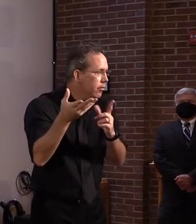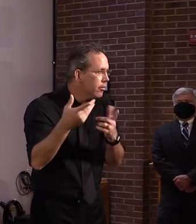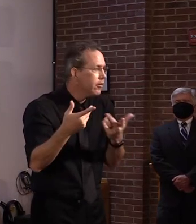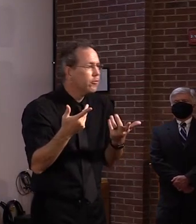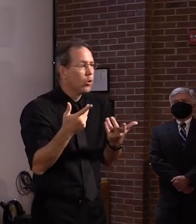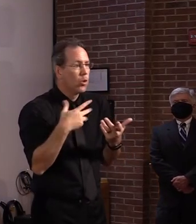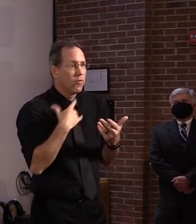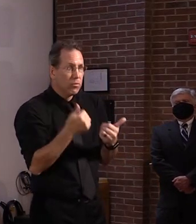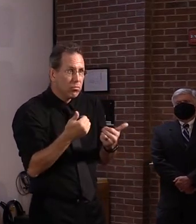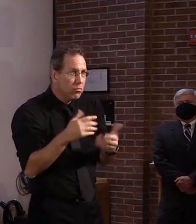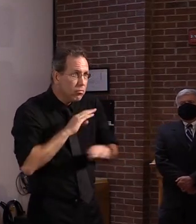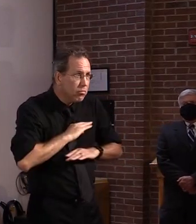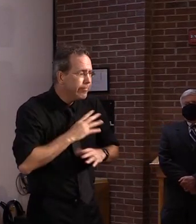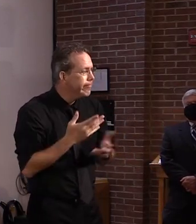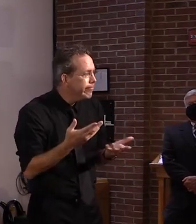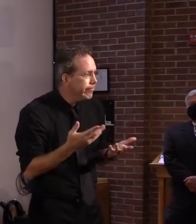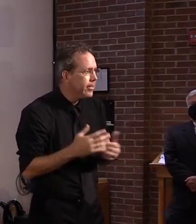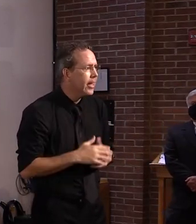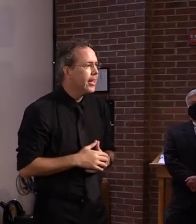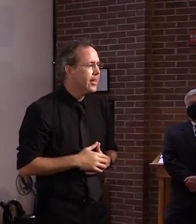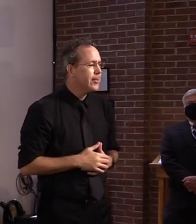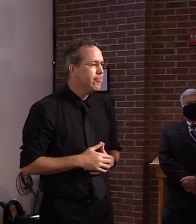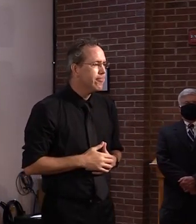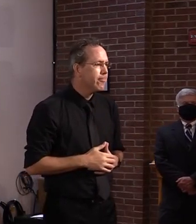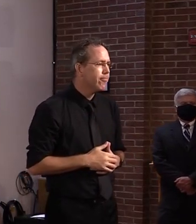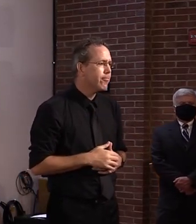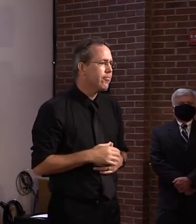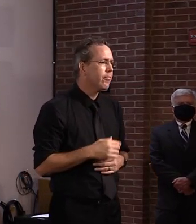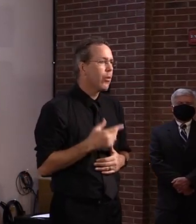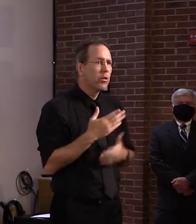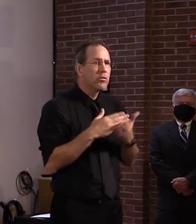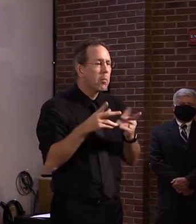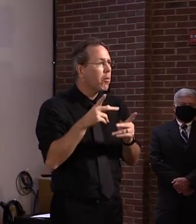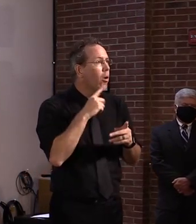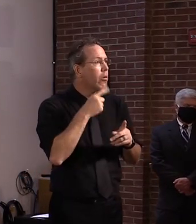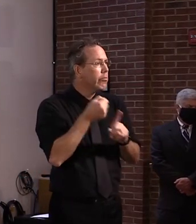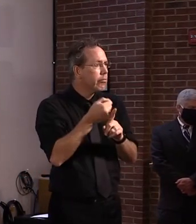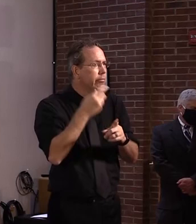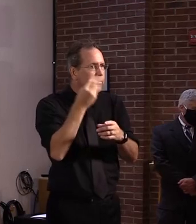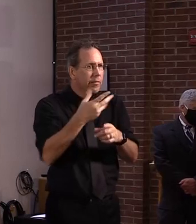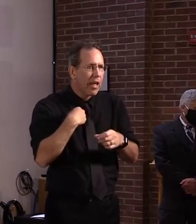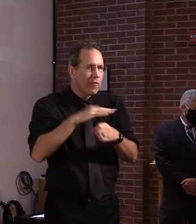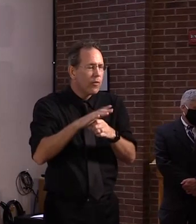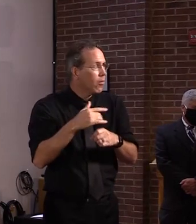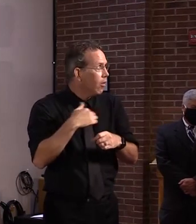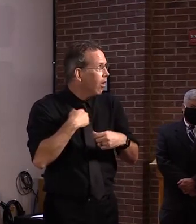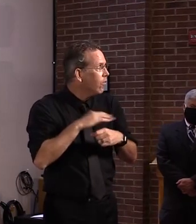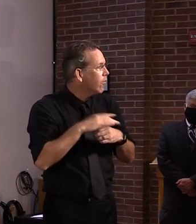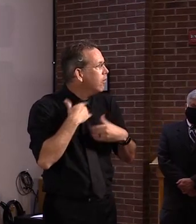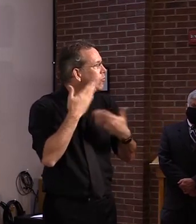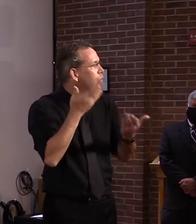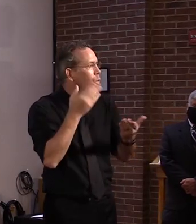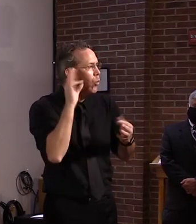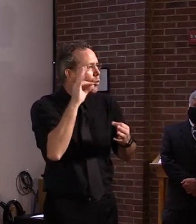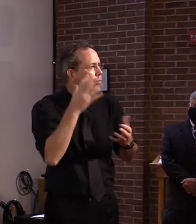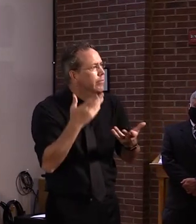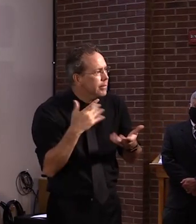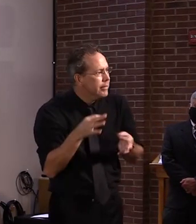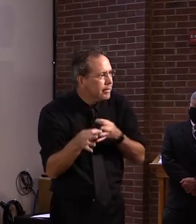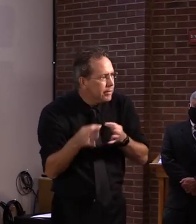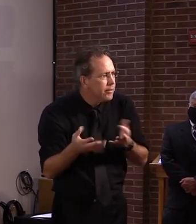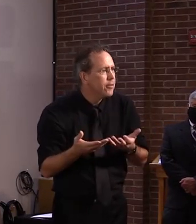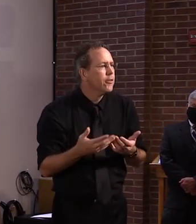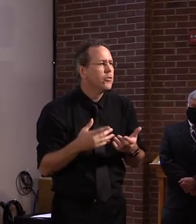positive. Uh, what we've seen thus far from, um, all of the early testing